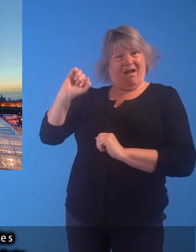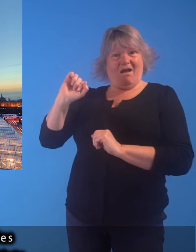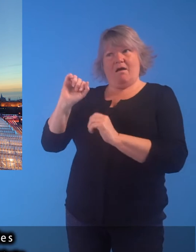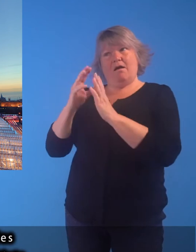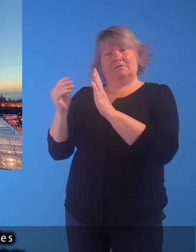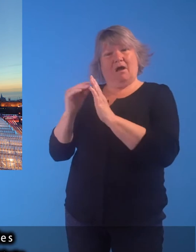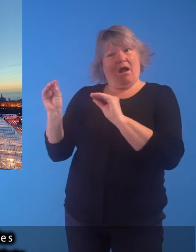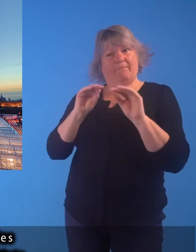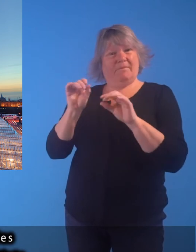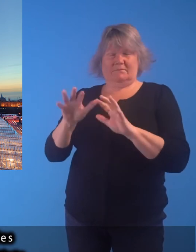artists.